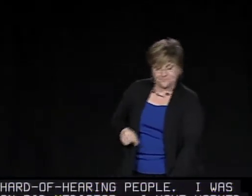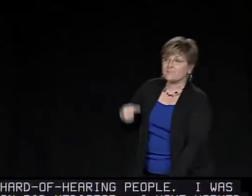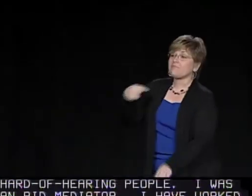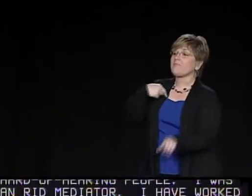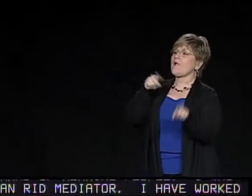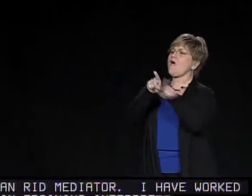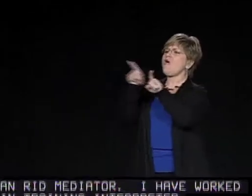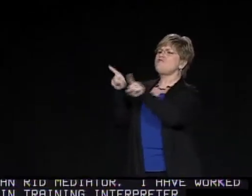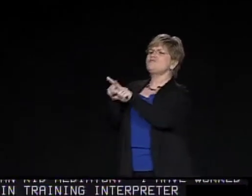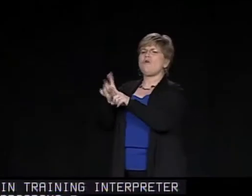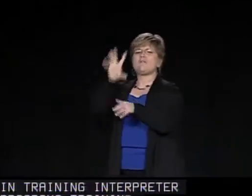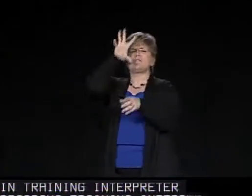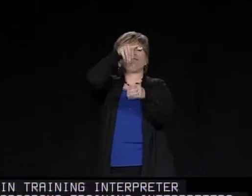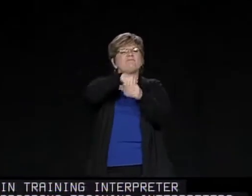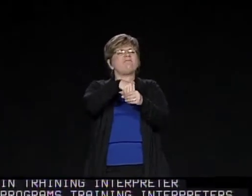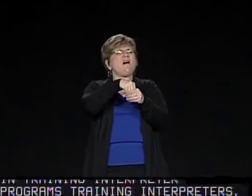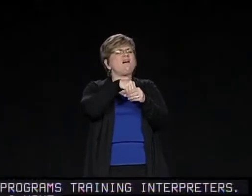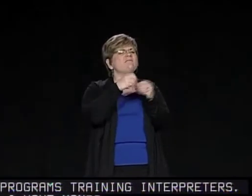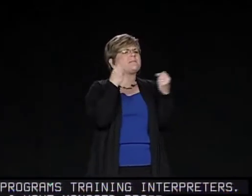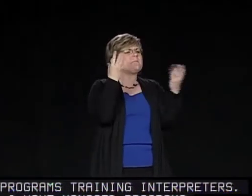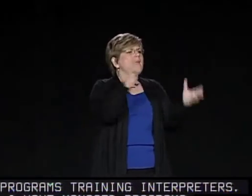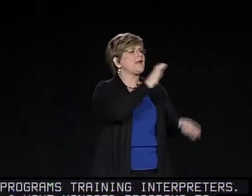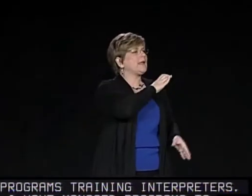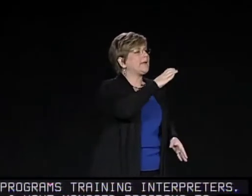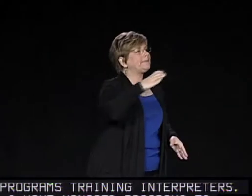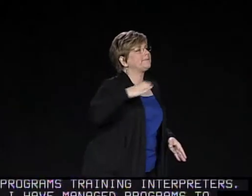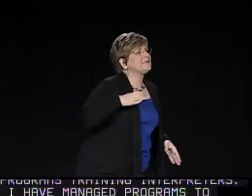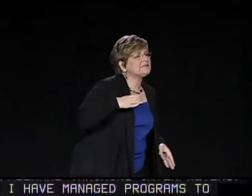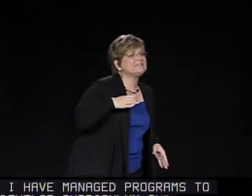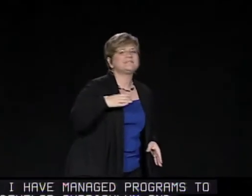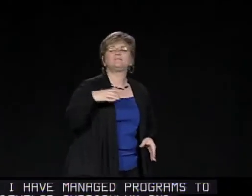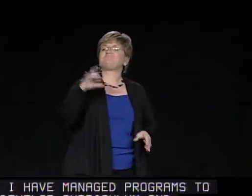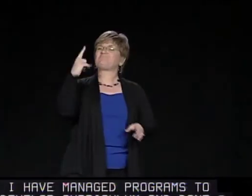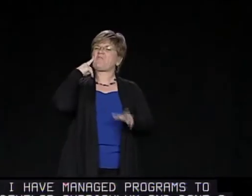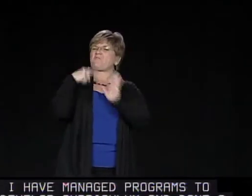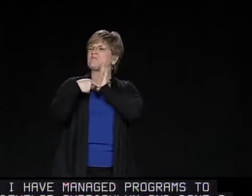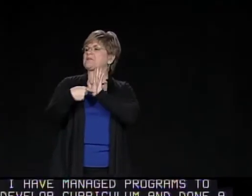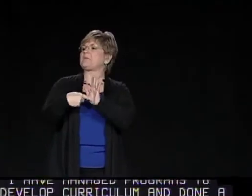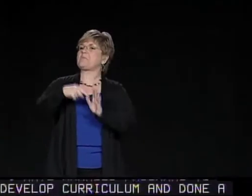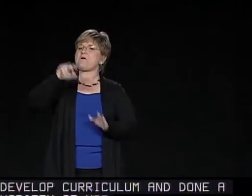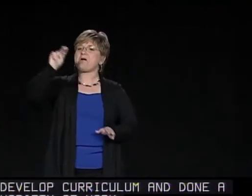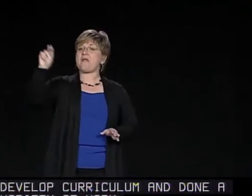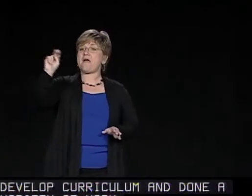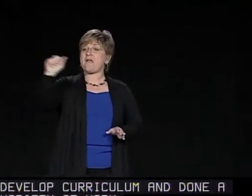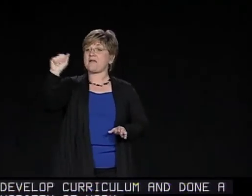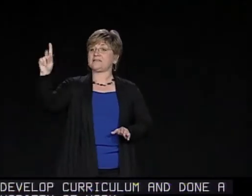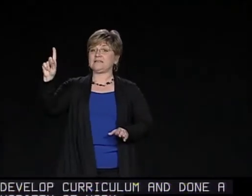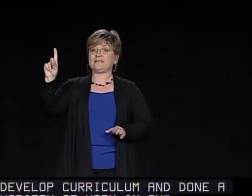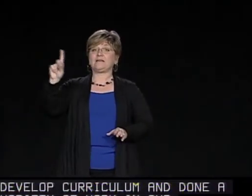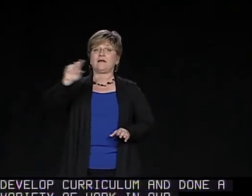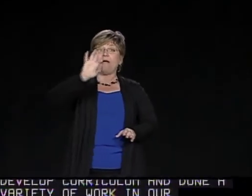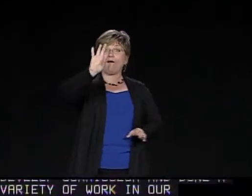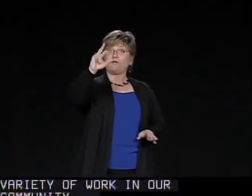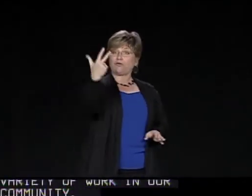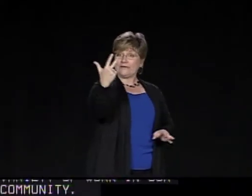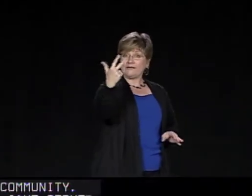and done a variety of work in our community. I've served on several committees, such as the